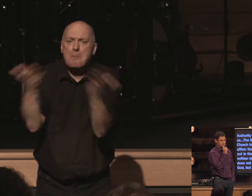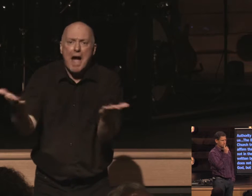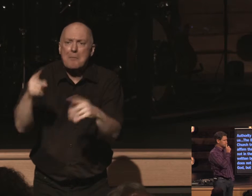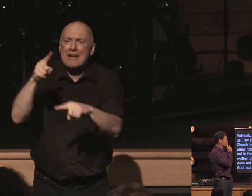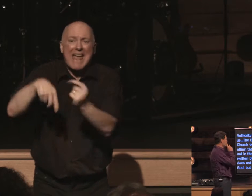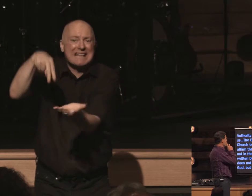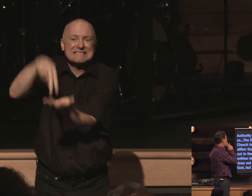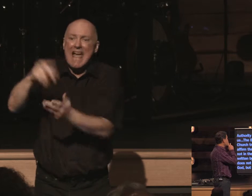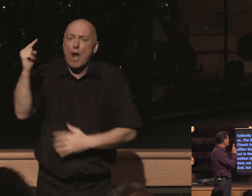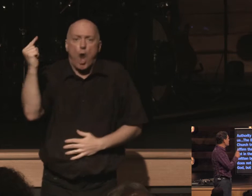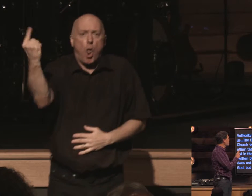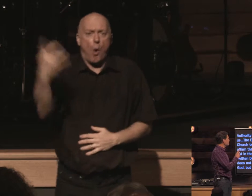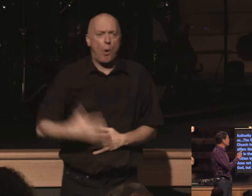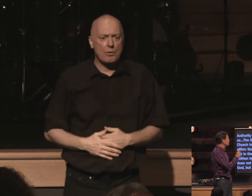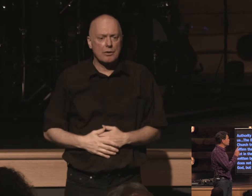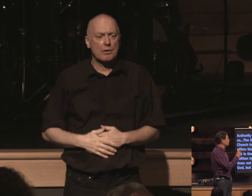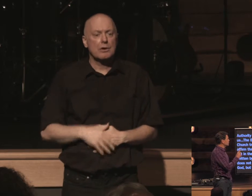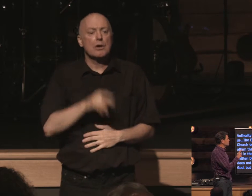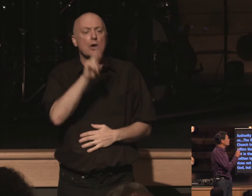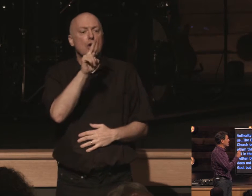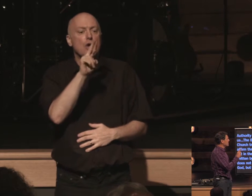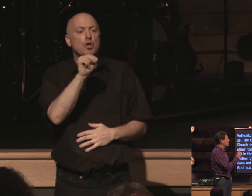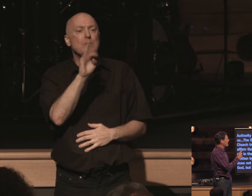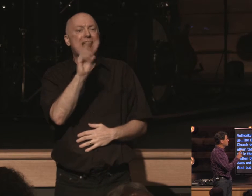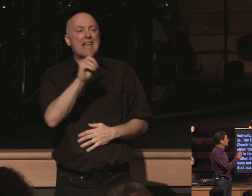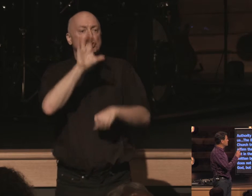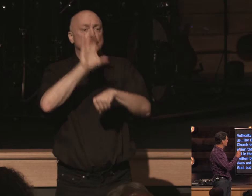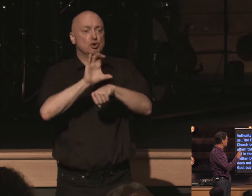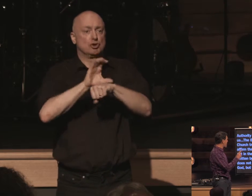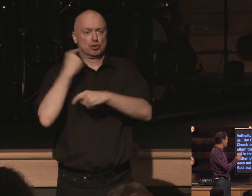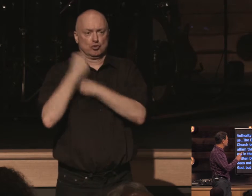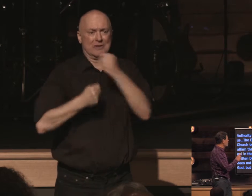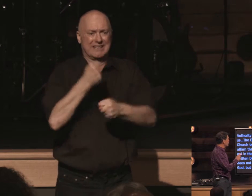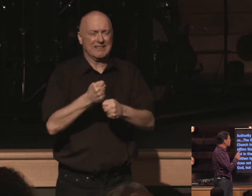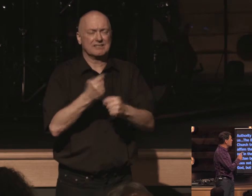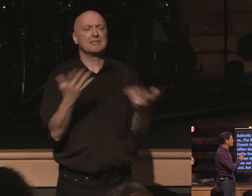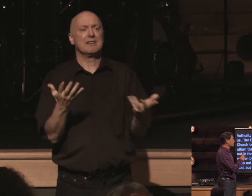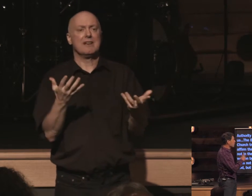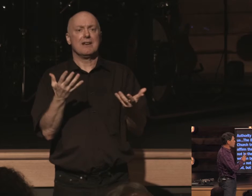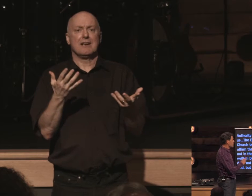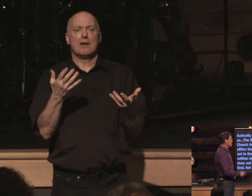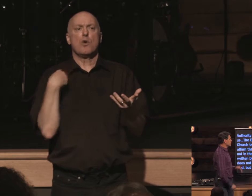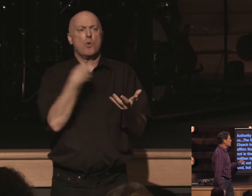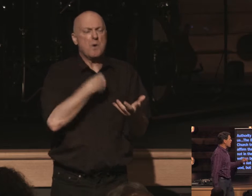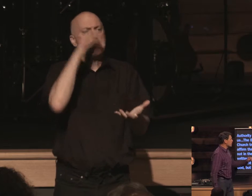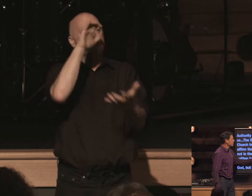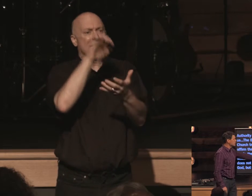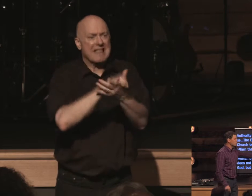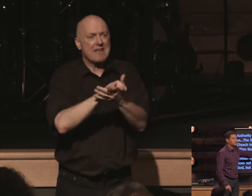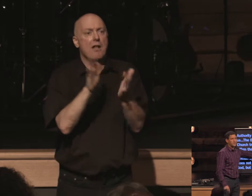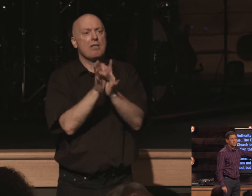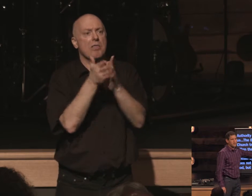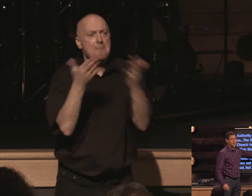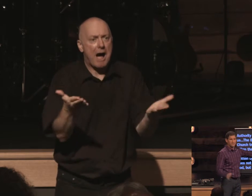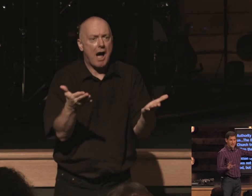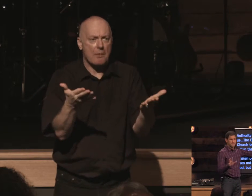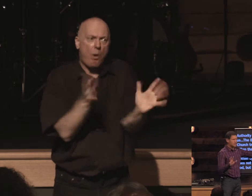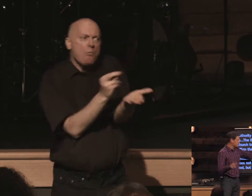our united church tradition recognizes this fact when we affirm that the bible is our sacred text that sounds